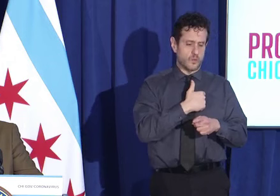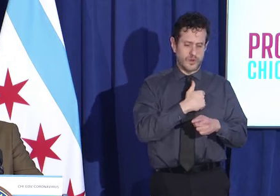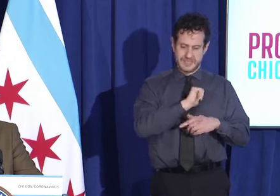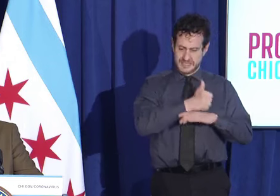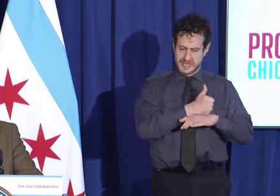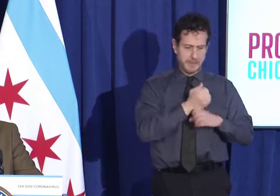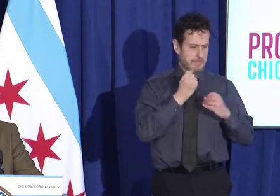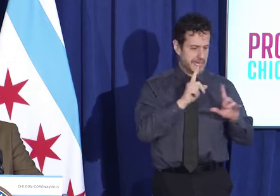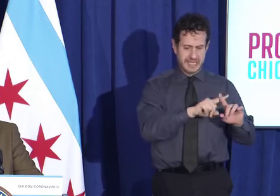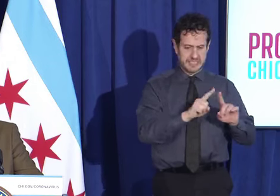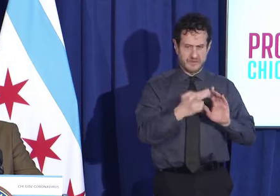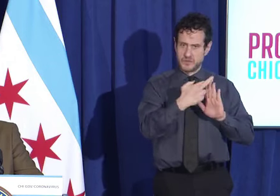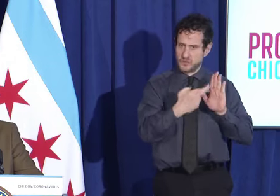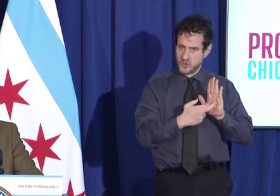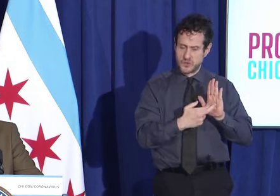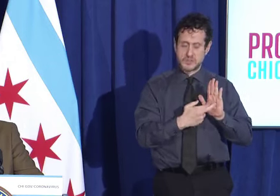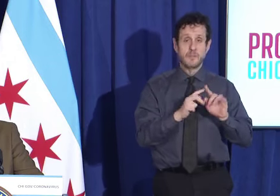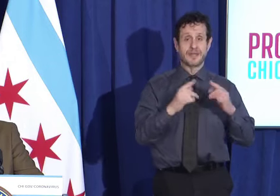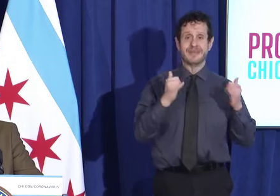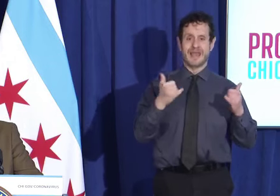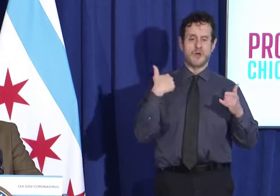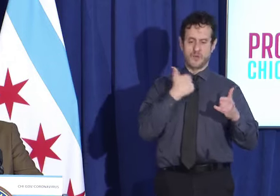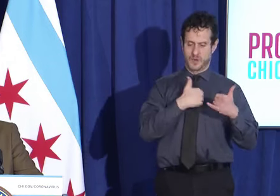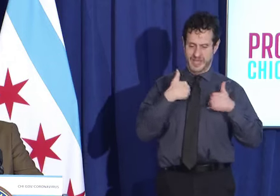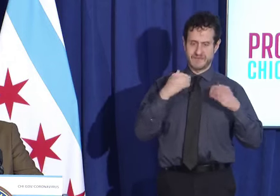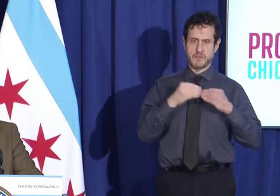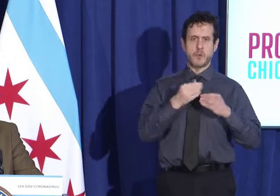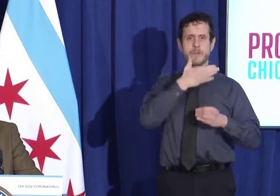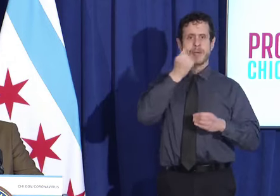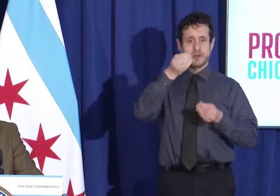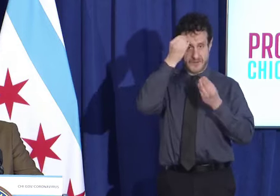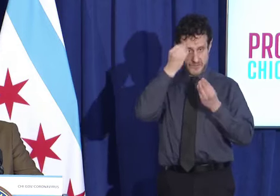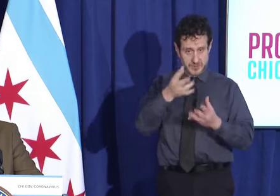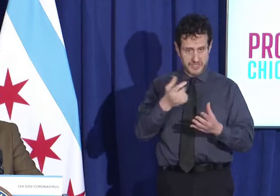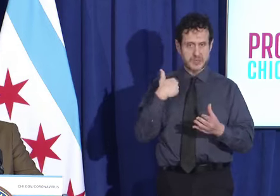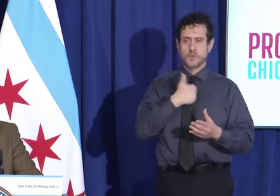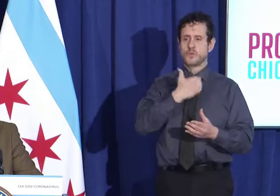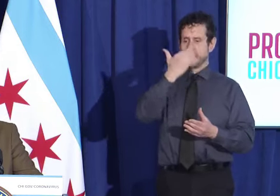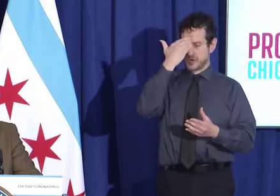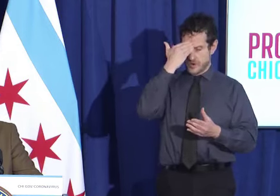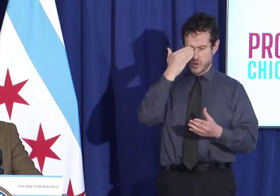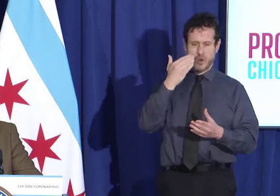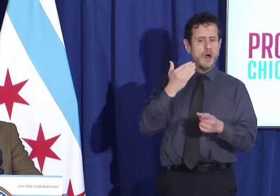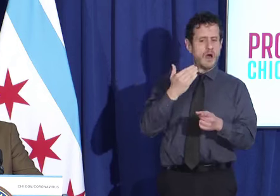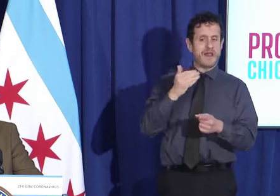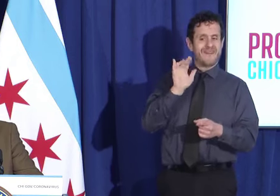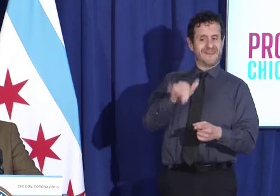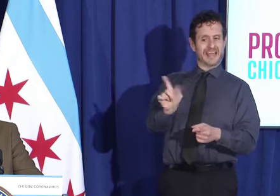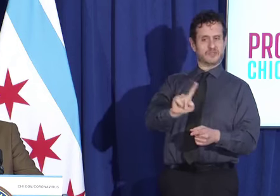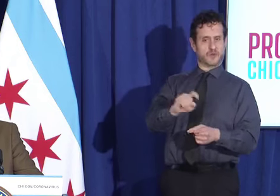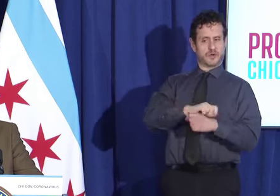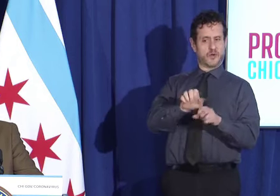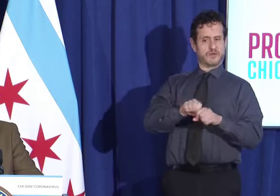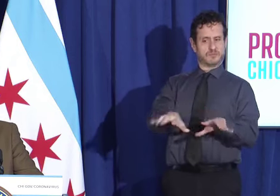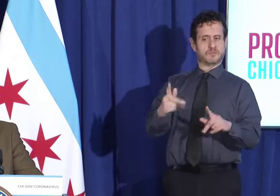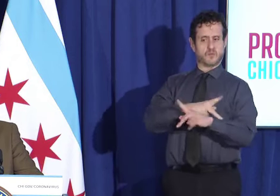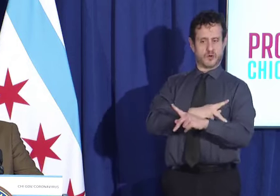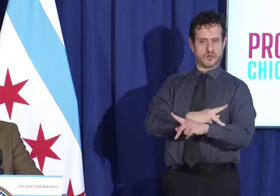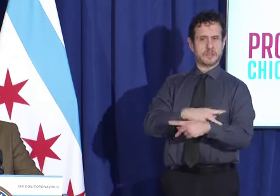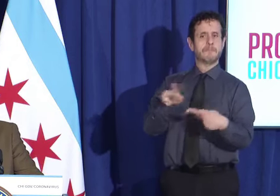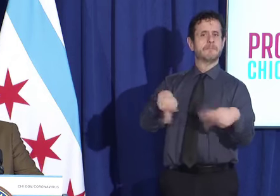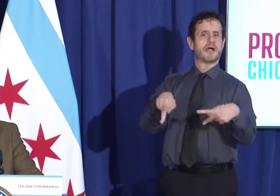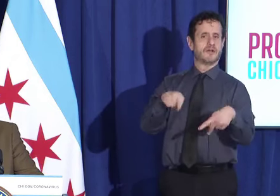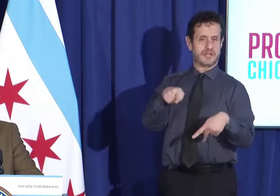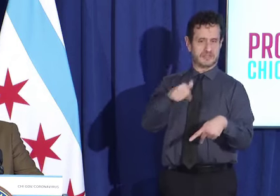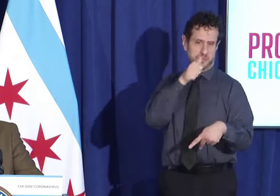We now know a lot more. We've got a lot better data. So we can use a surgeon's knife, and that's what we're trying to do here today. Claudia